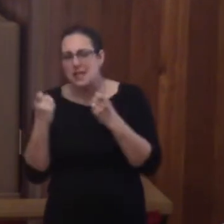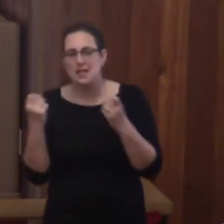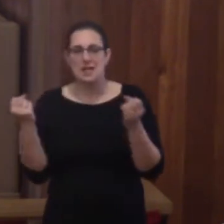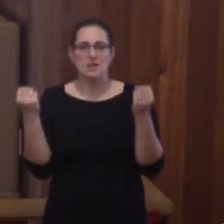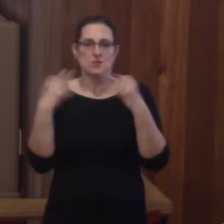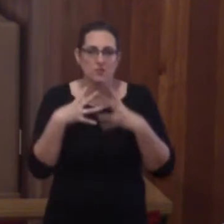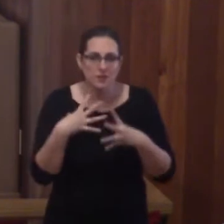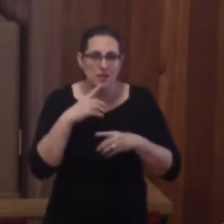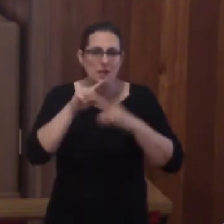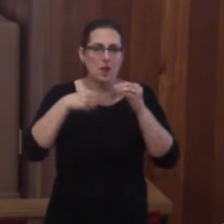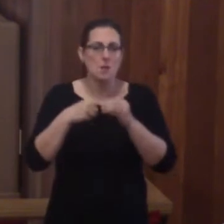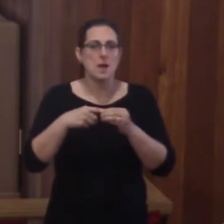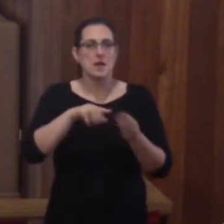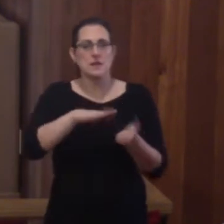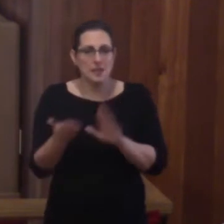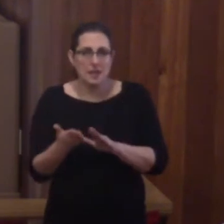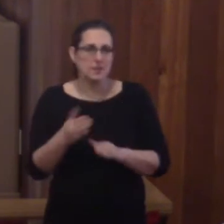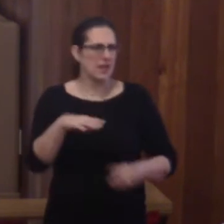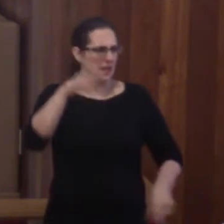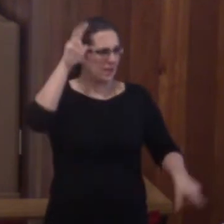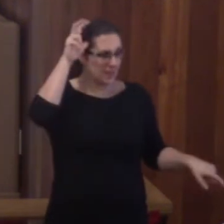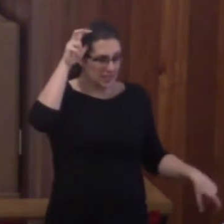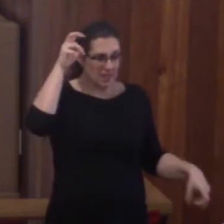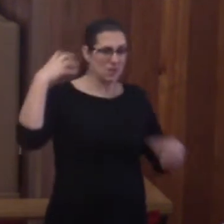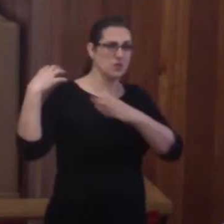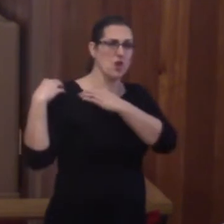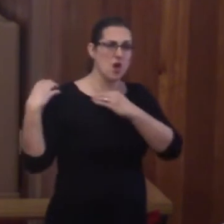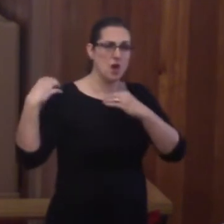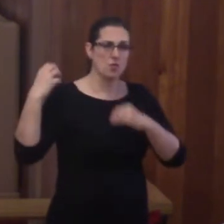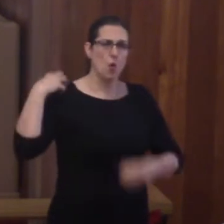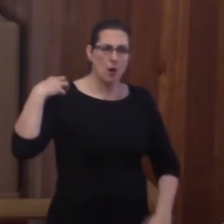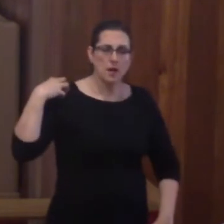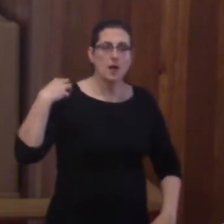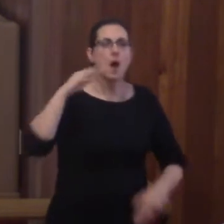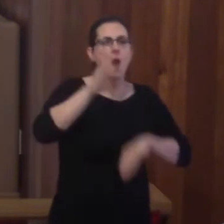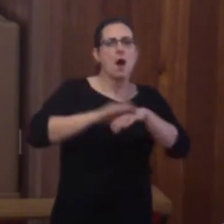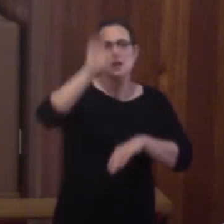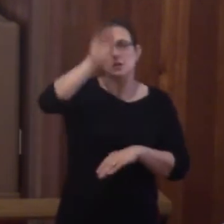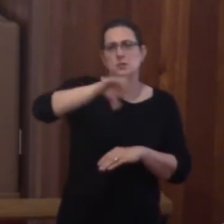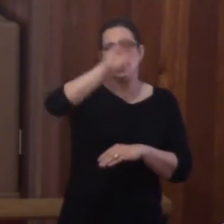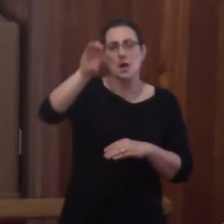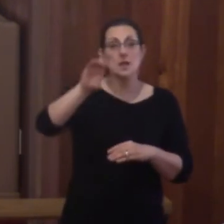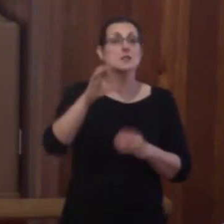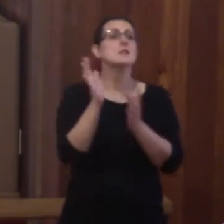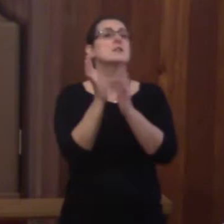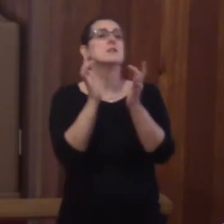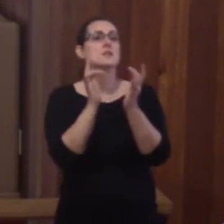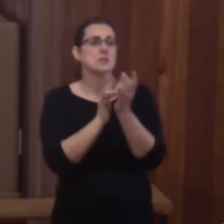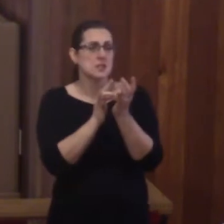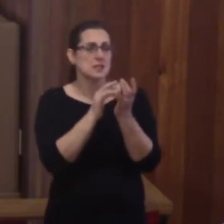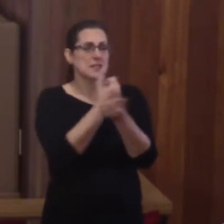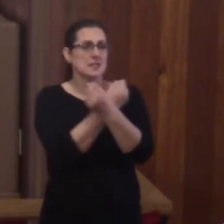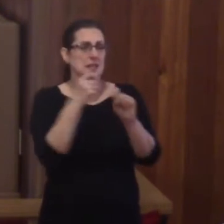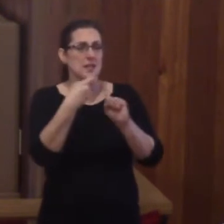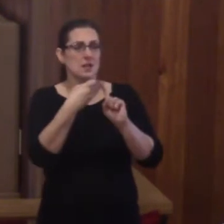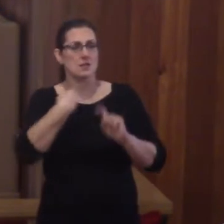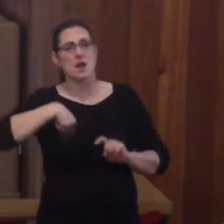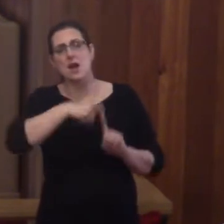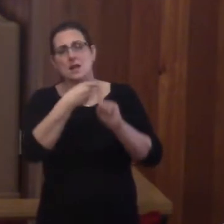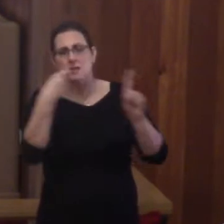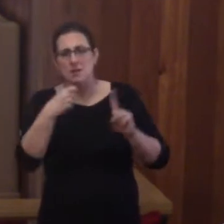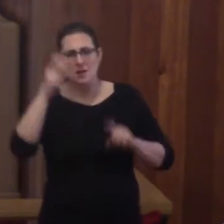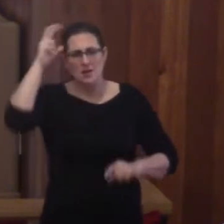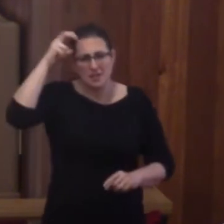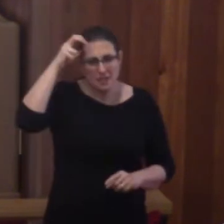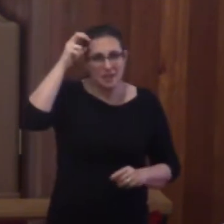death, and the authority of the devil. On the cross, Jesus delivered us from evil. And this means